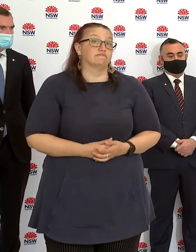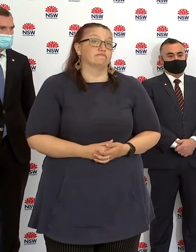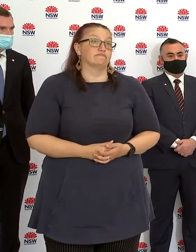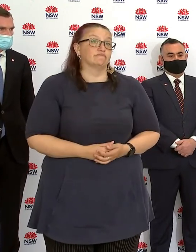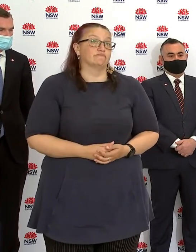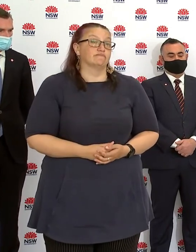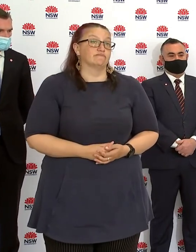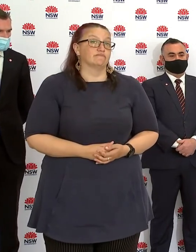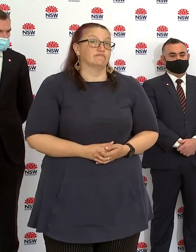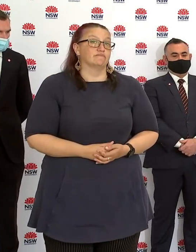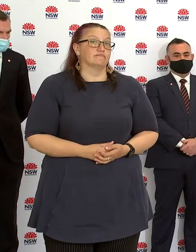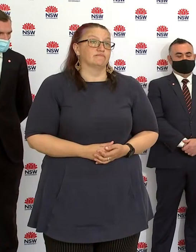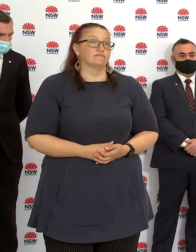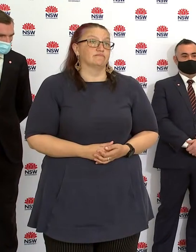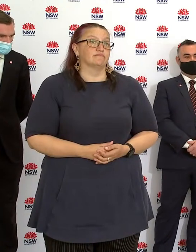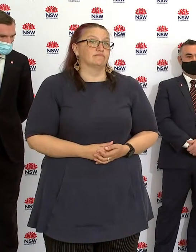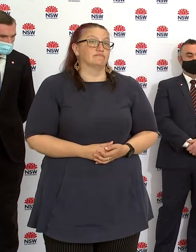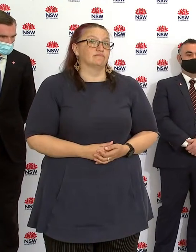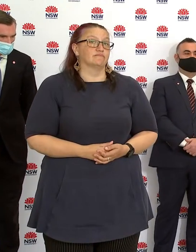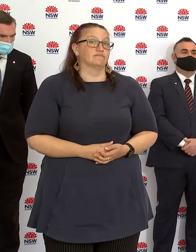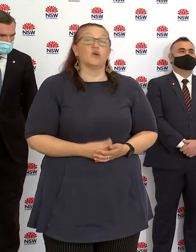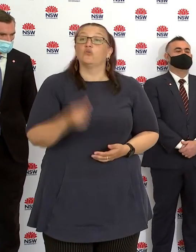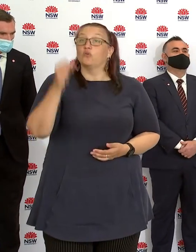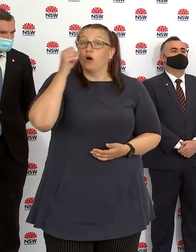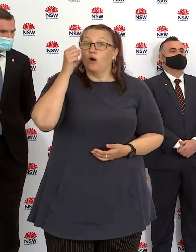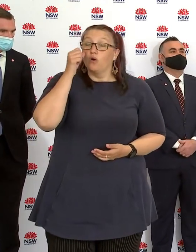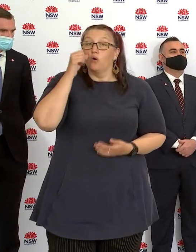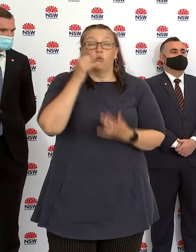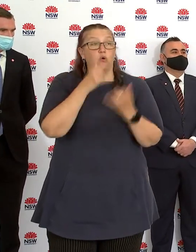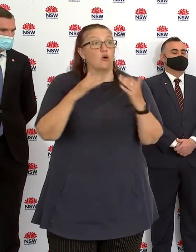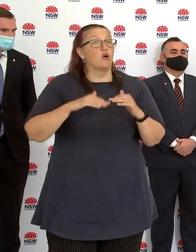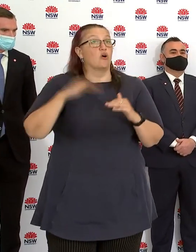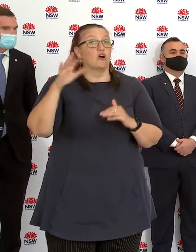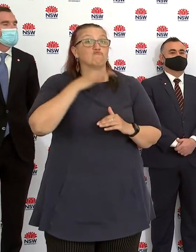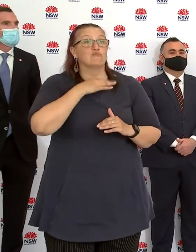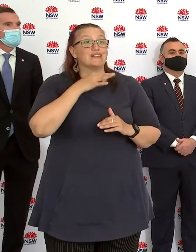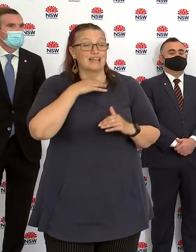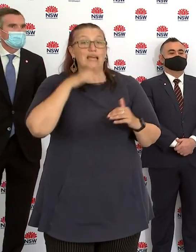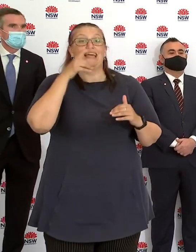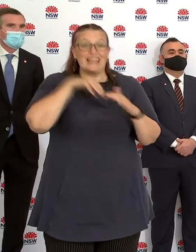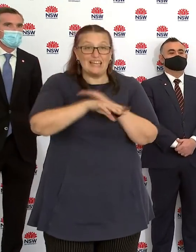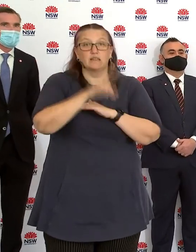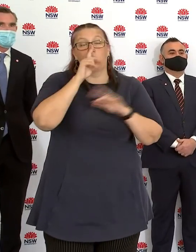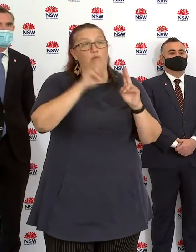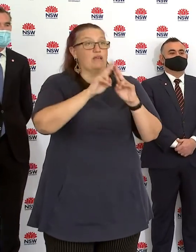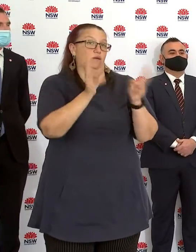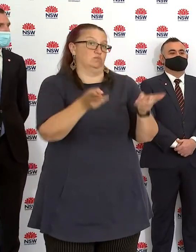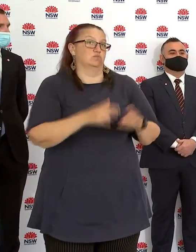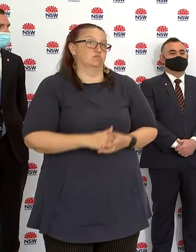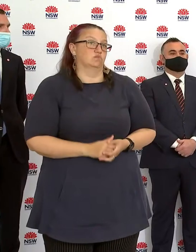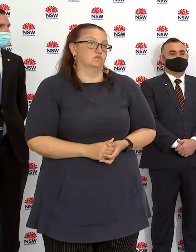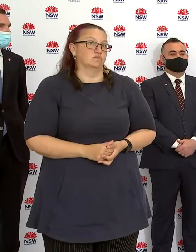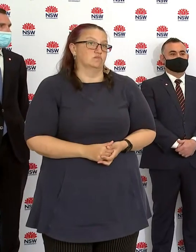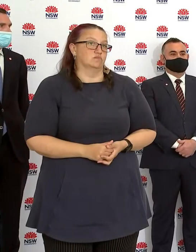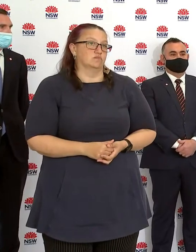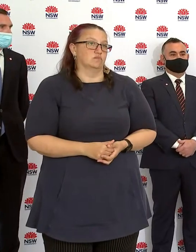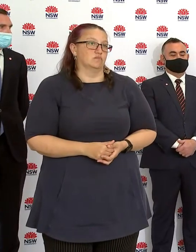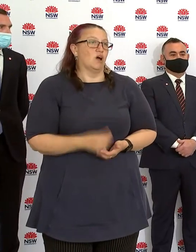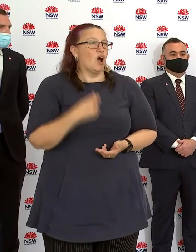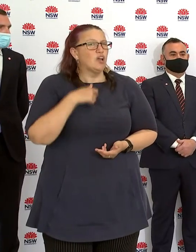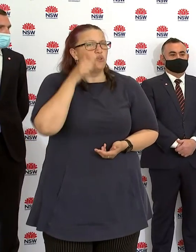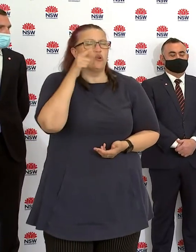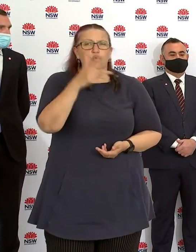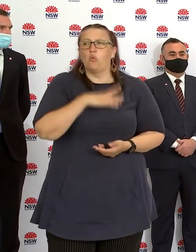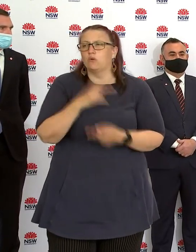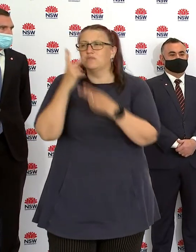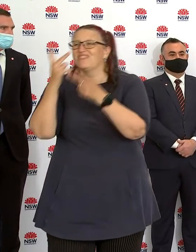I know that you do want to take the opportunity to visit other people, but please do not. This is too critical to protect